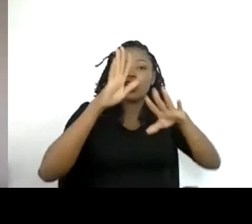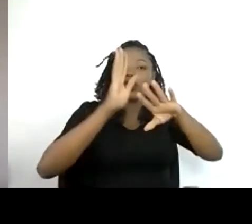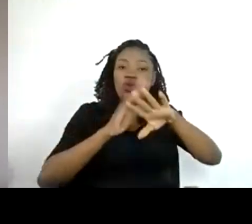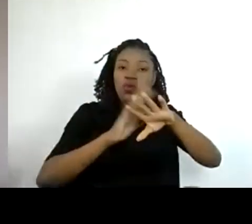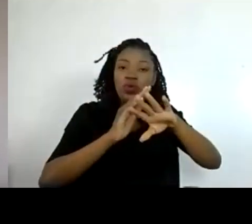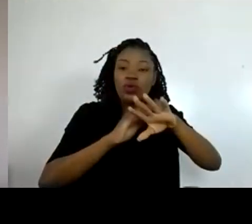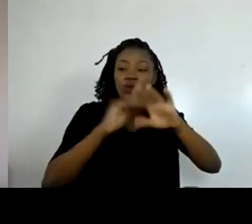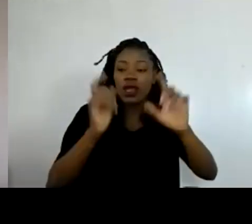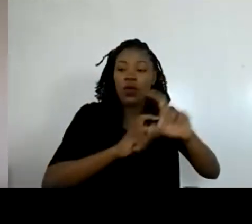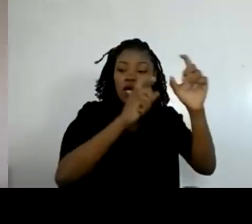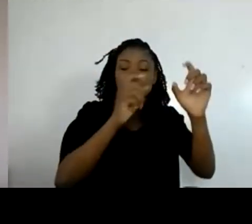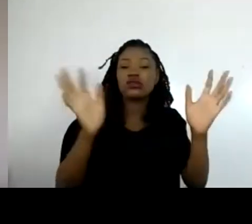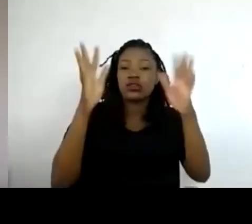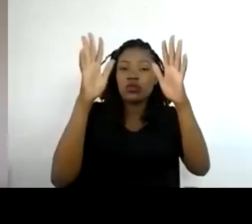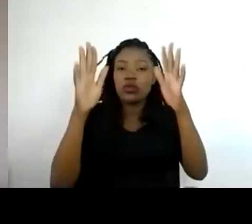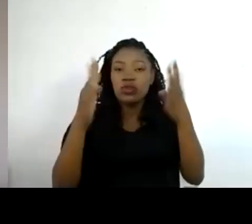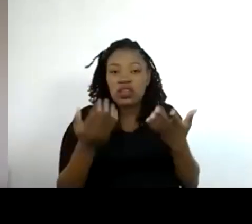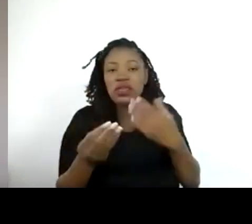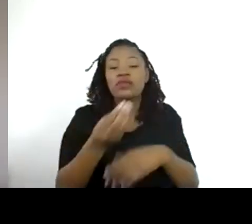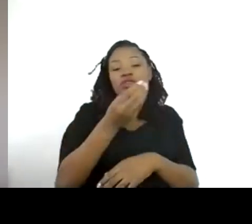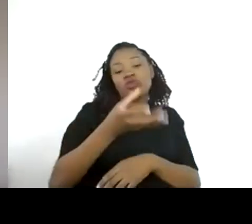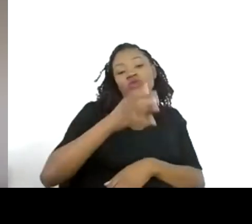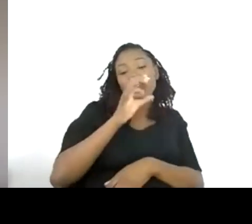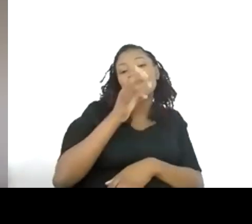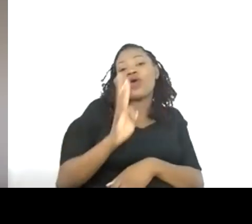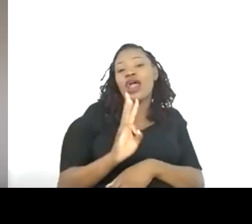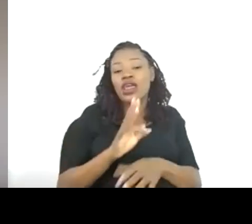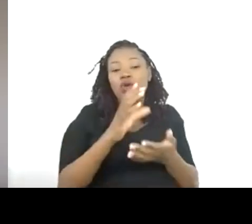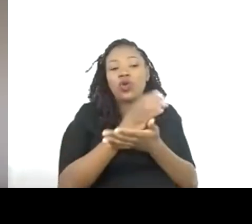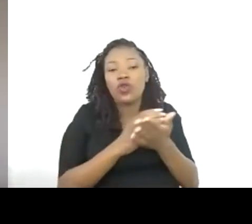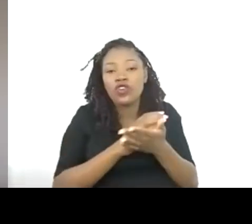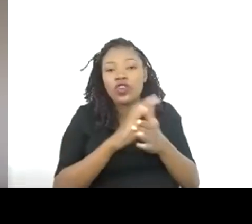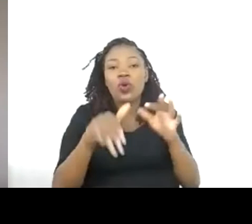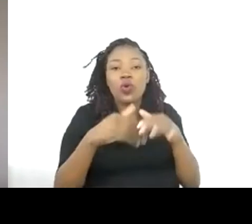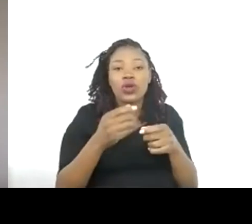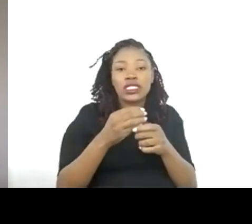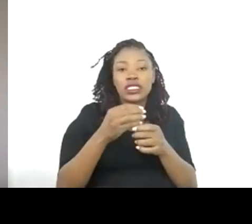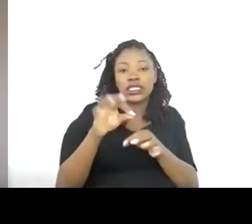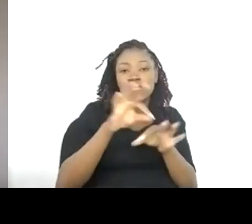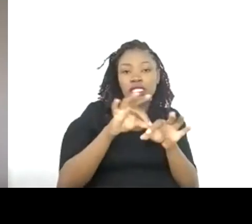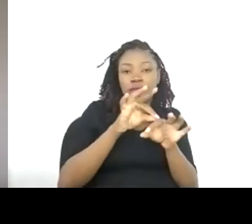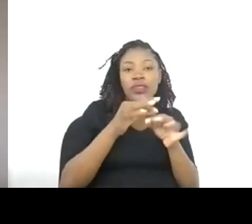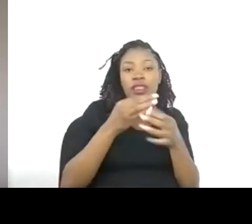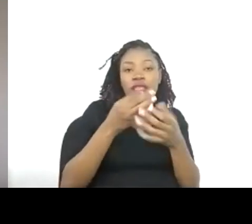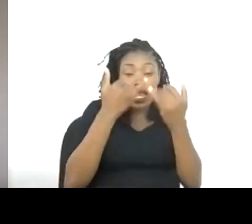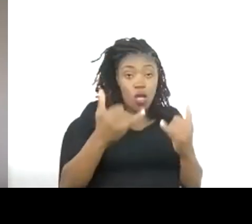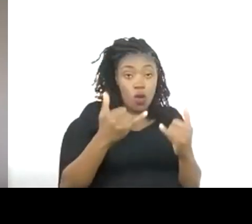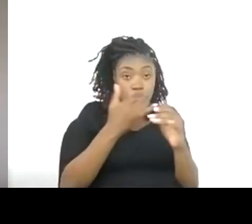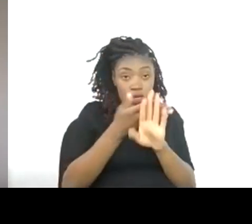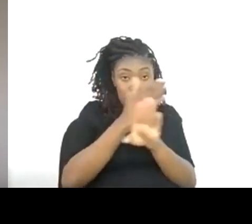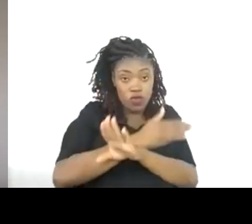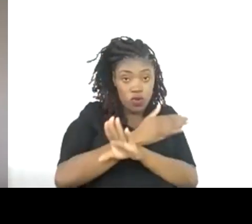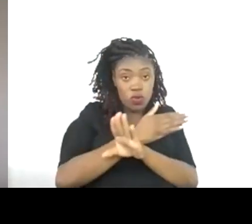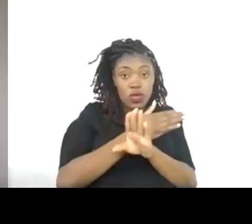a cup of tea or coffee. And so now, before we get into some flower talk.